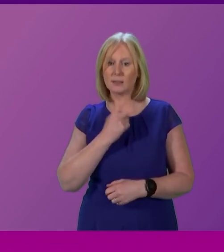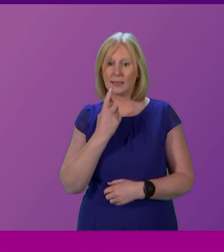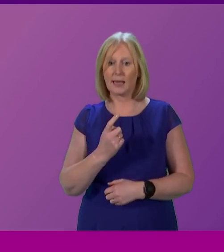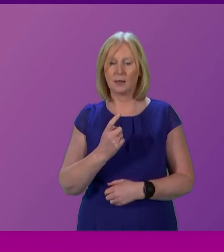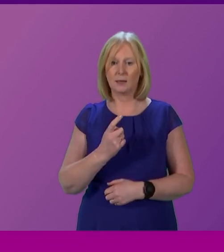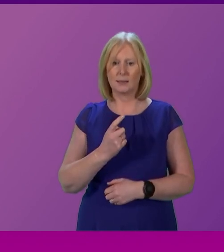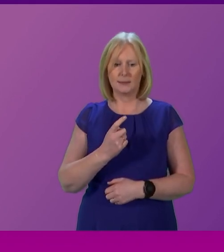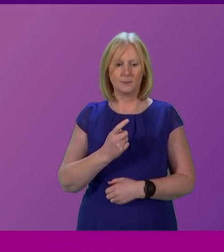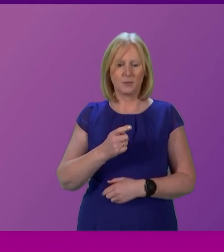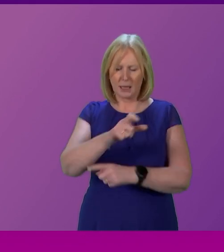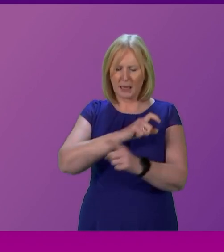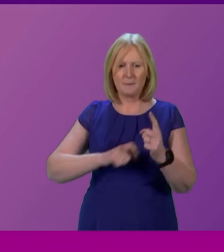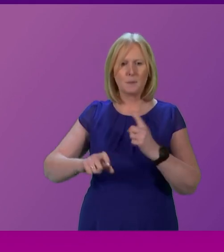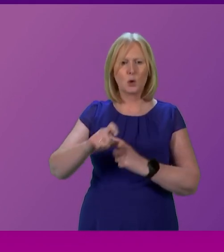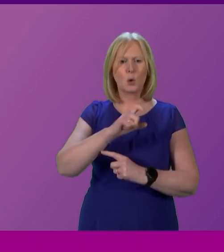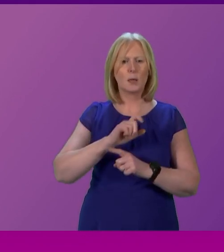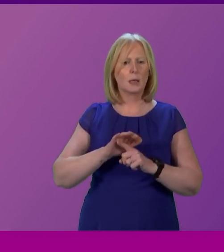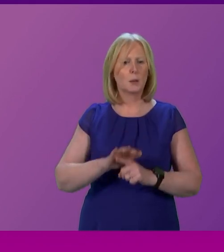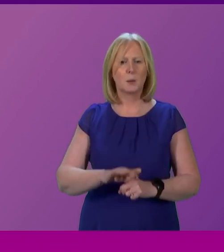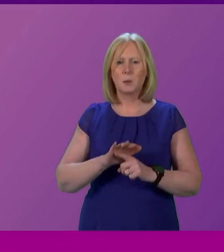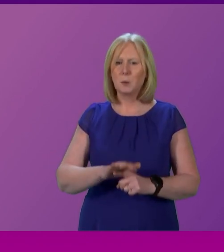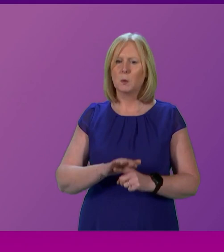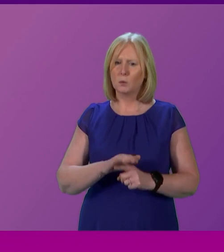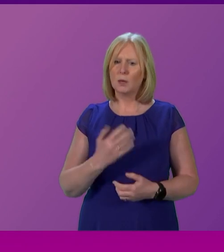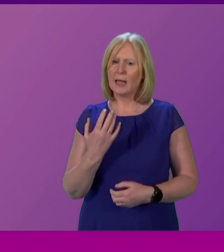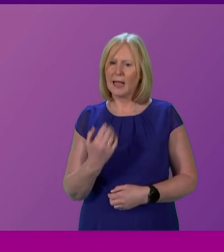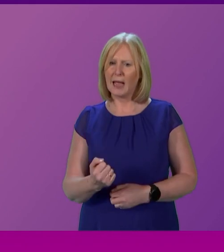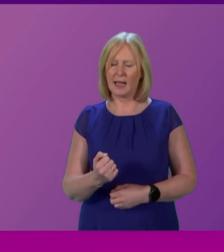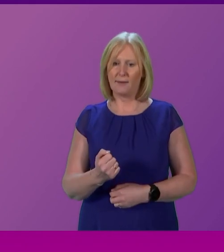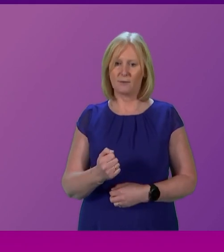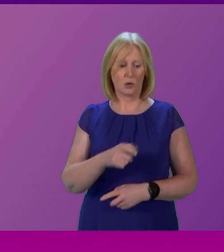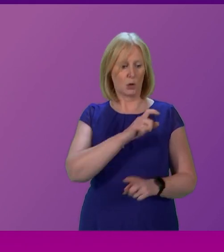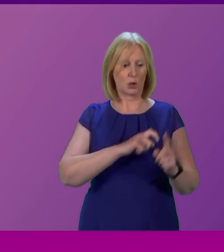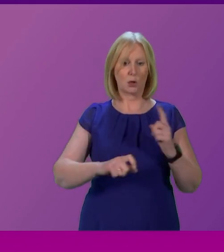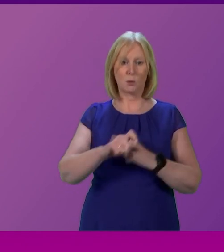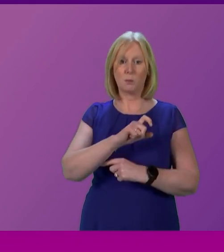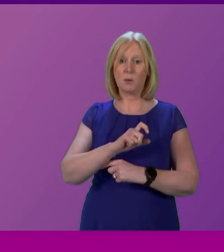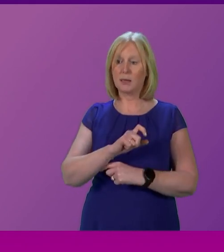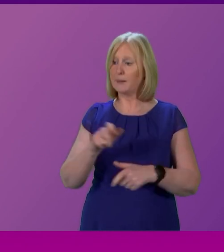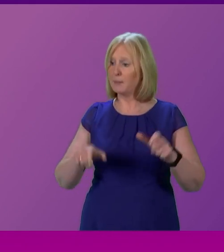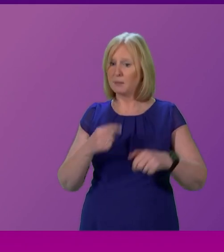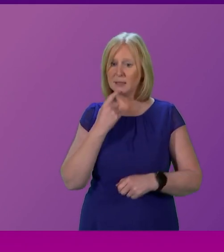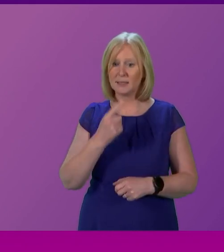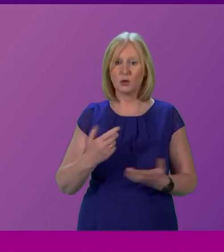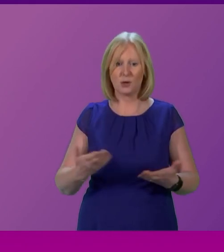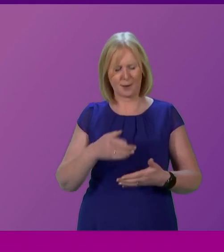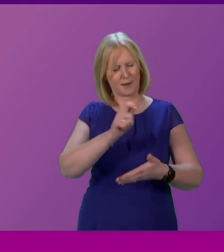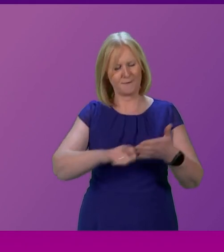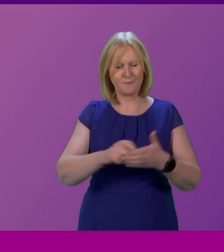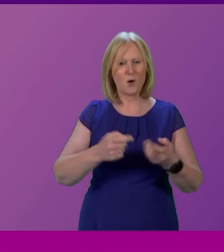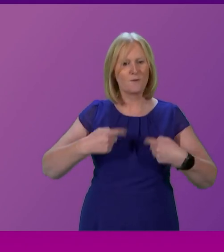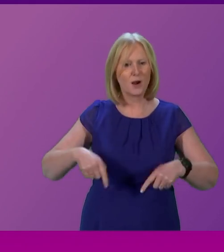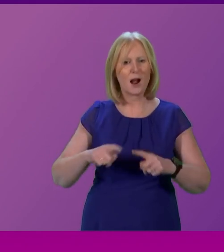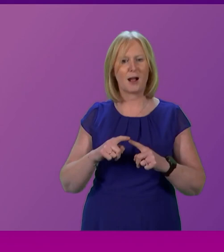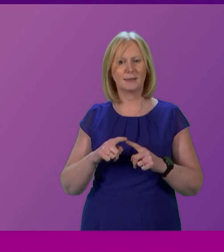put on our communities out here. Those very communities that so many people have said today have voted for them or voted for the other.